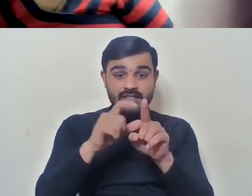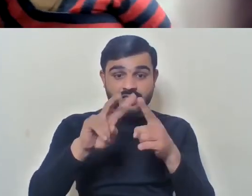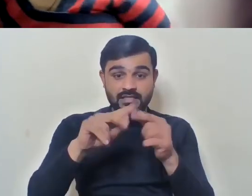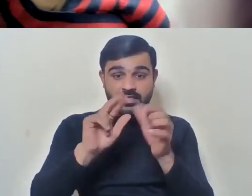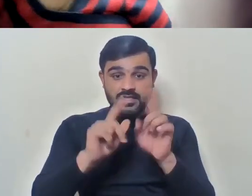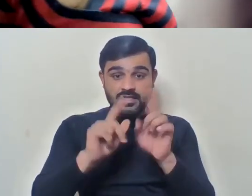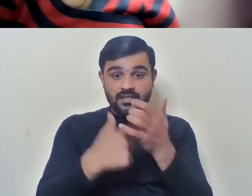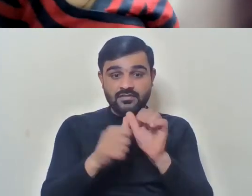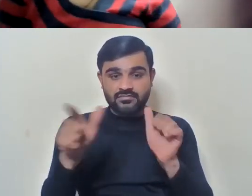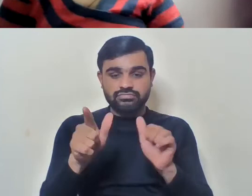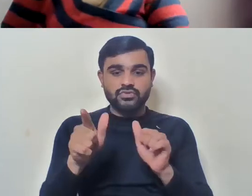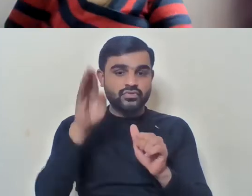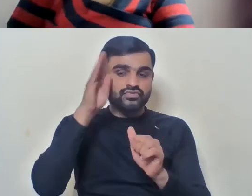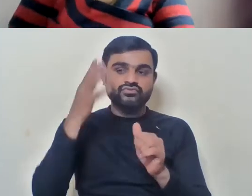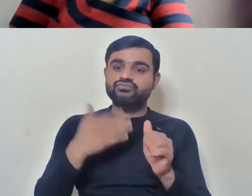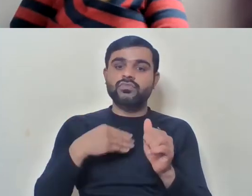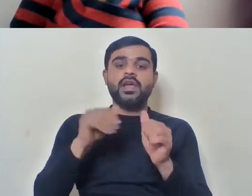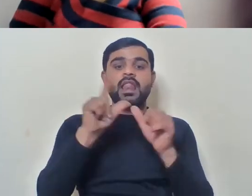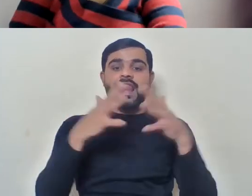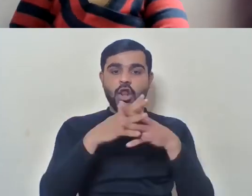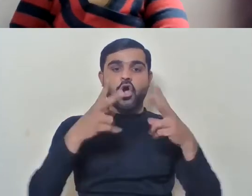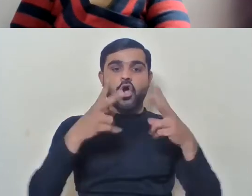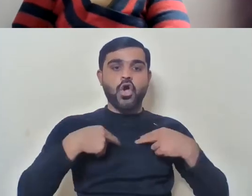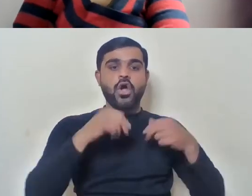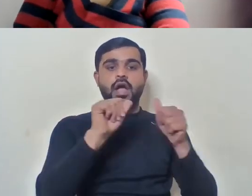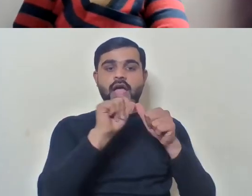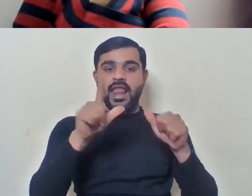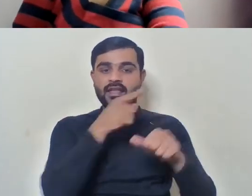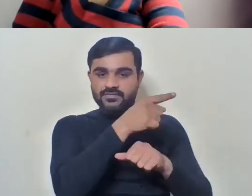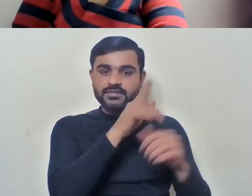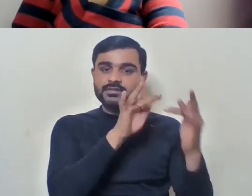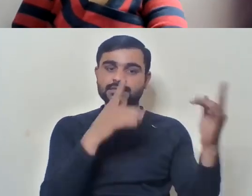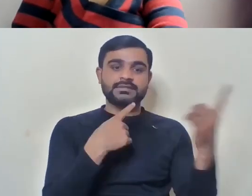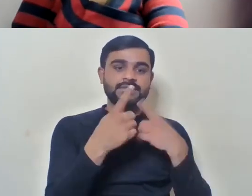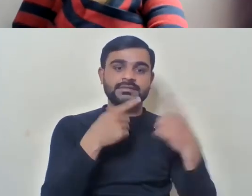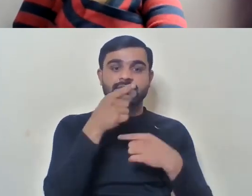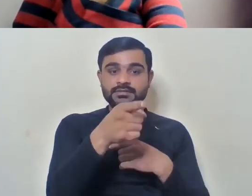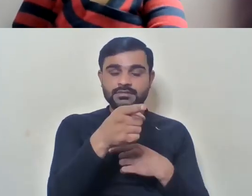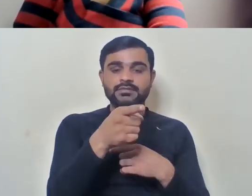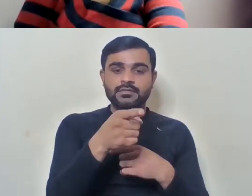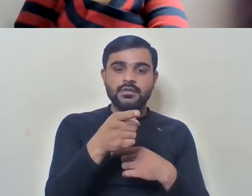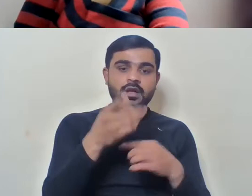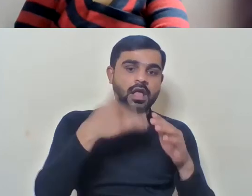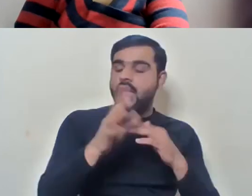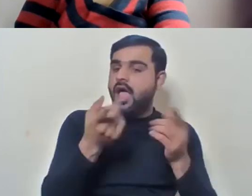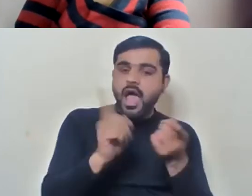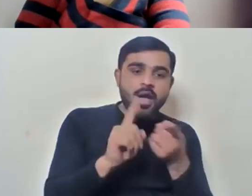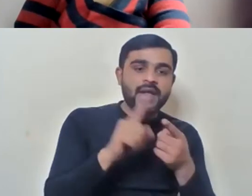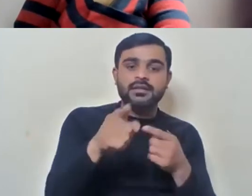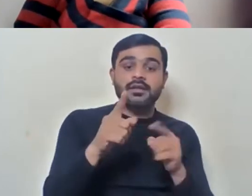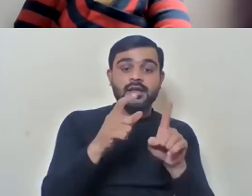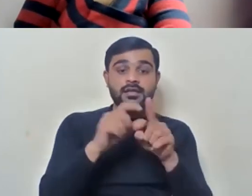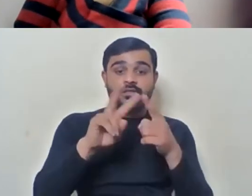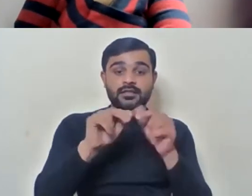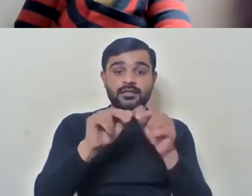sent to our lawyers in Alabad and we are examining the, uh, what is it that has really happened. What Devendra says